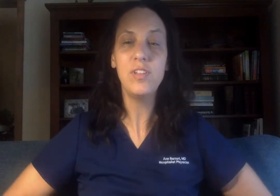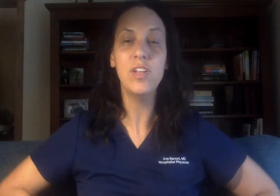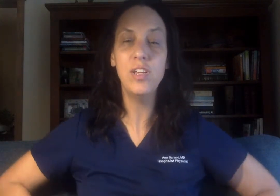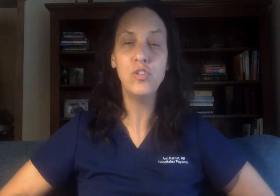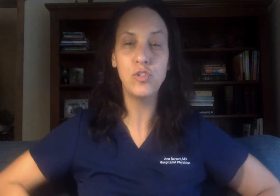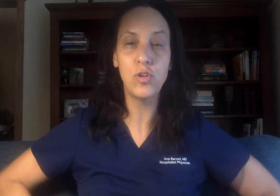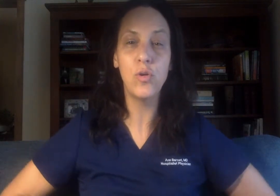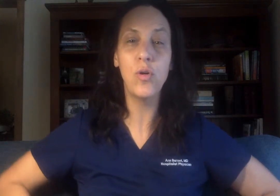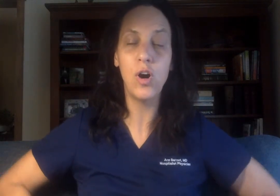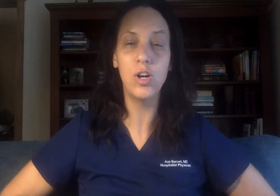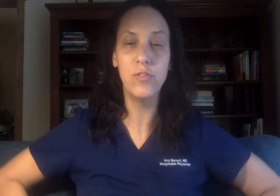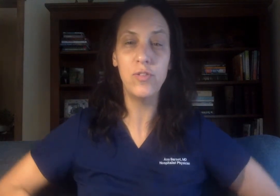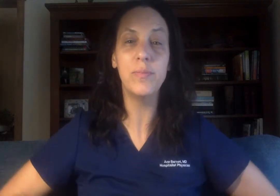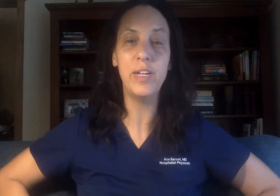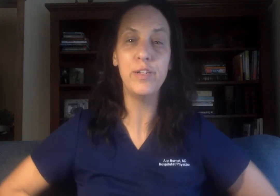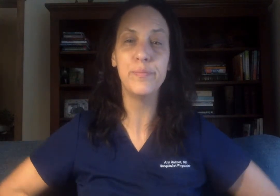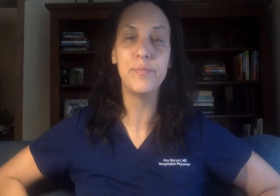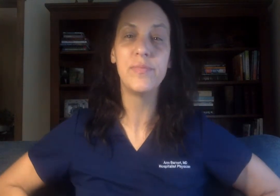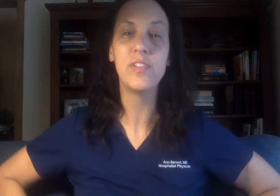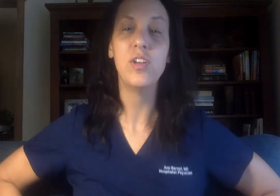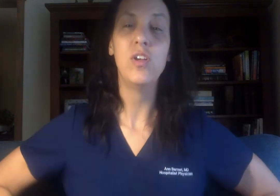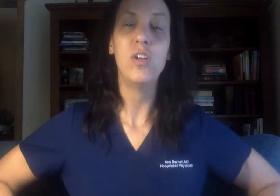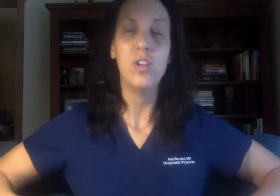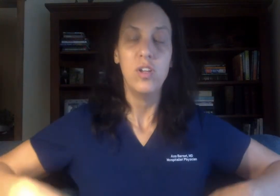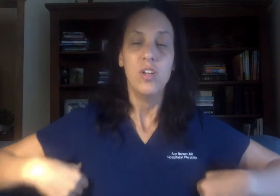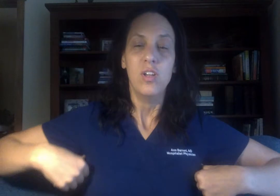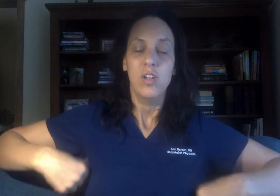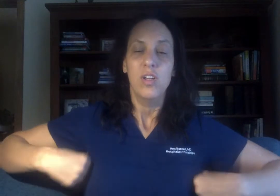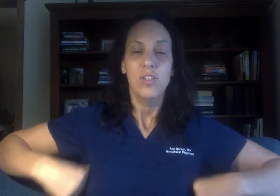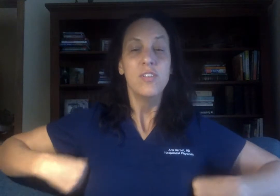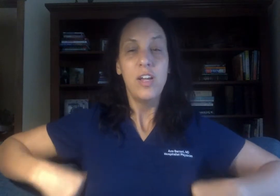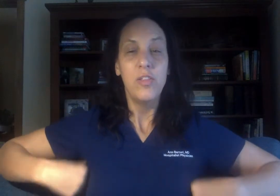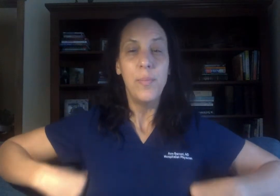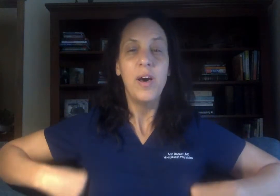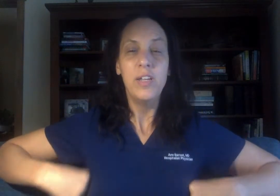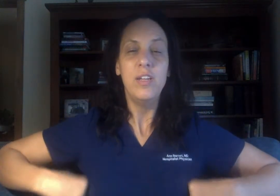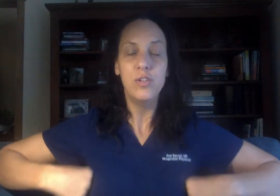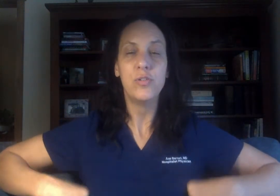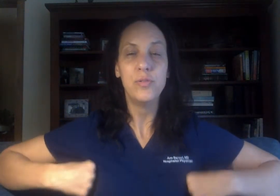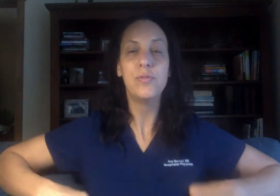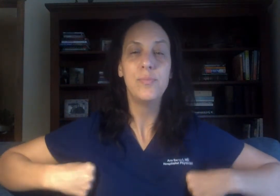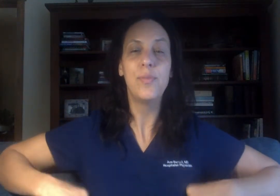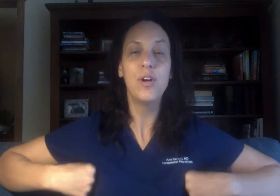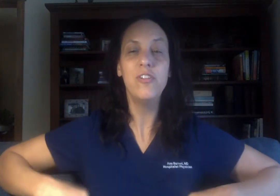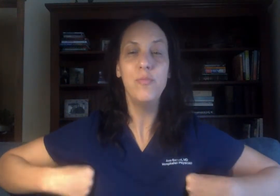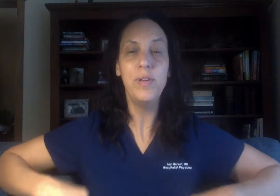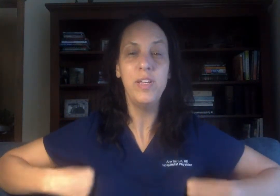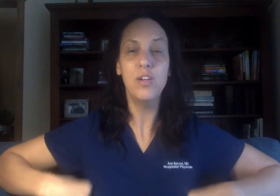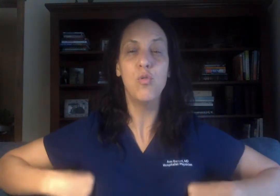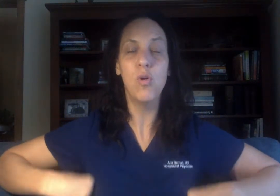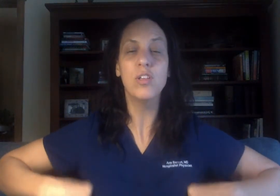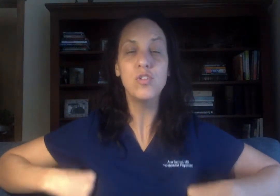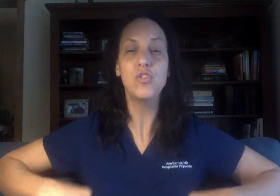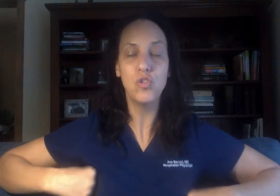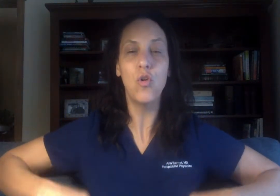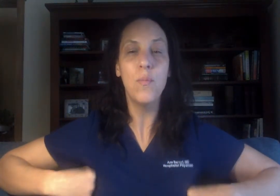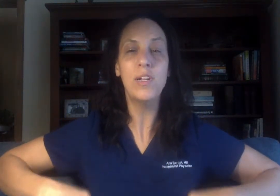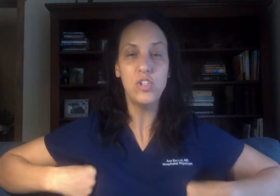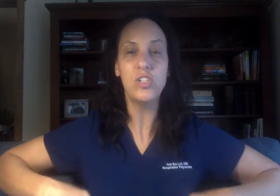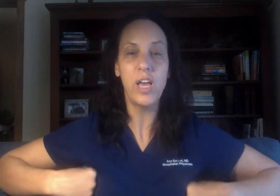It's so hard for me. Side of the body. Part of the body. wants so much to